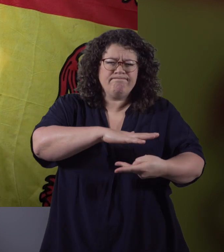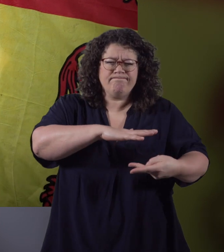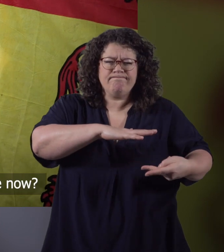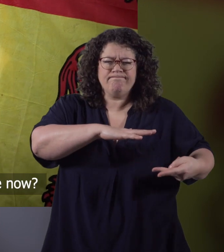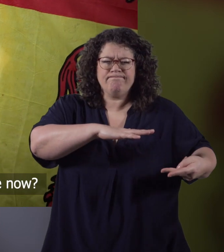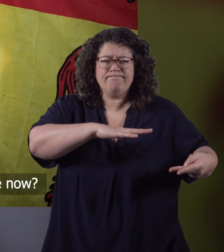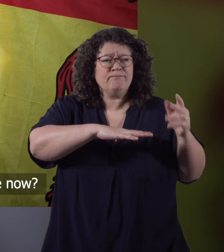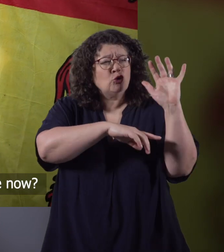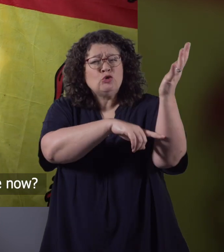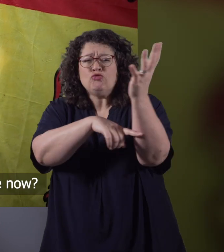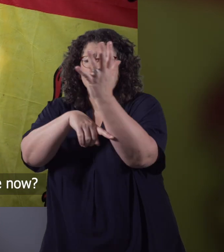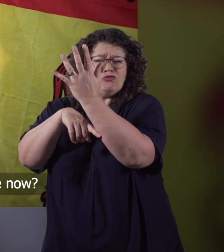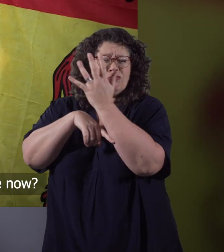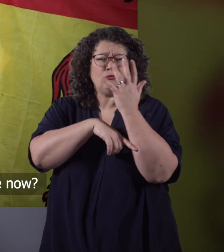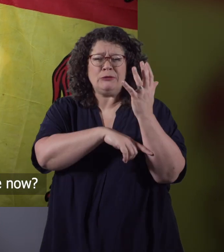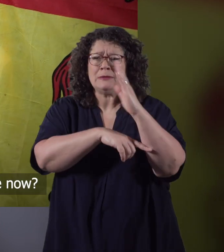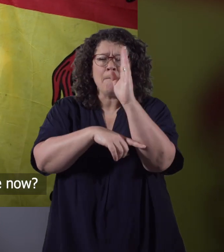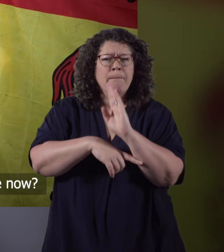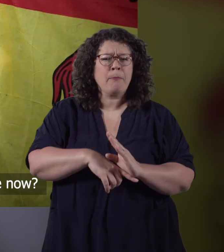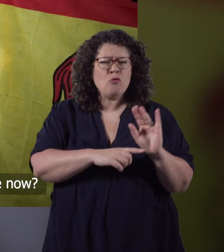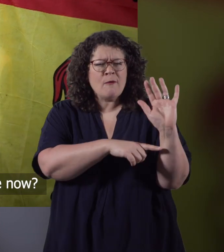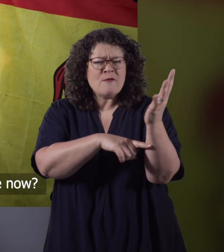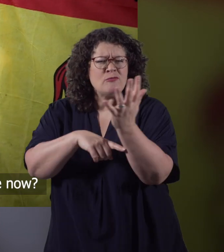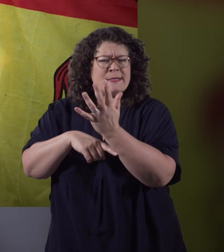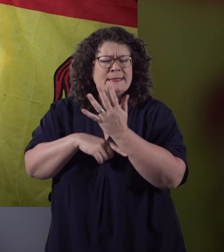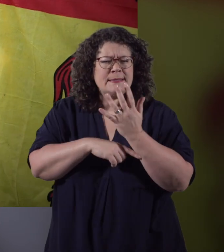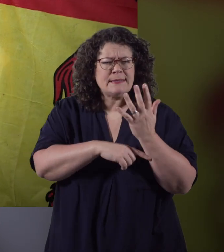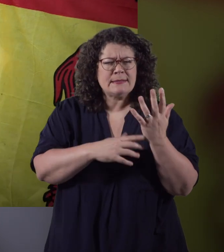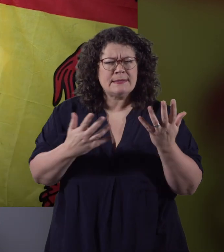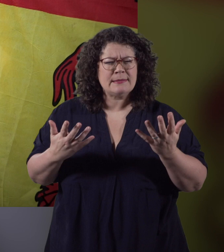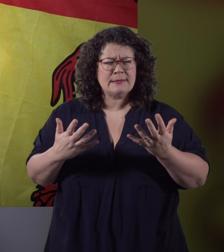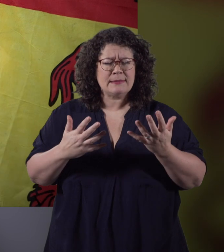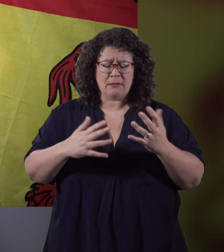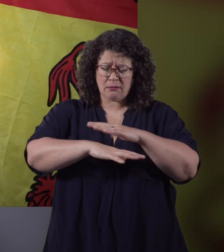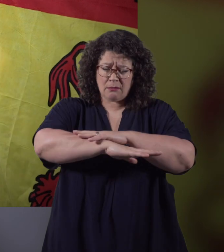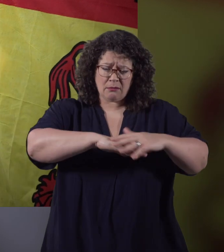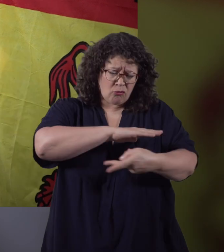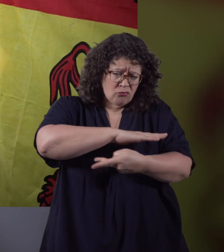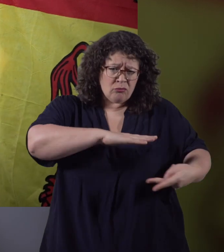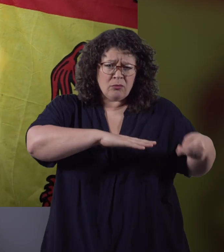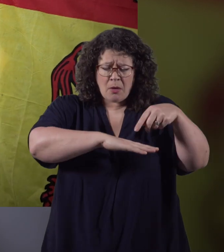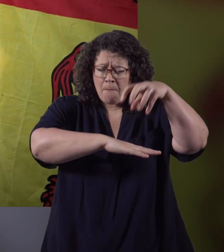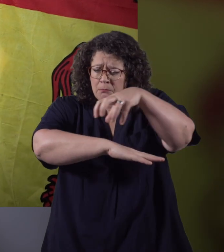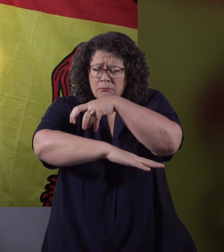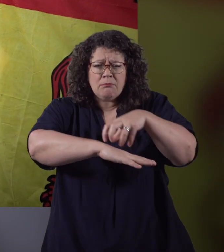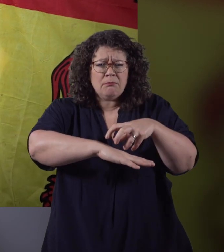under anonymous trees of the border forests, where is he now? From the grave below the unmarked stones,